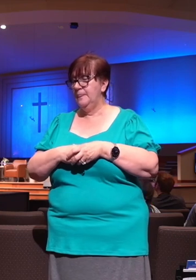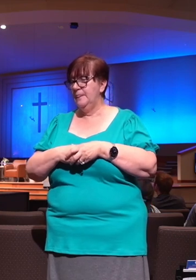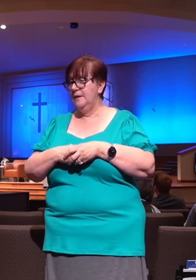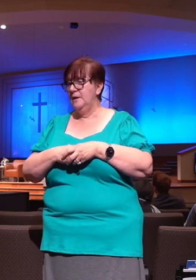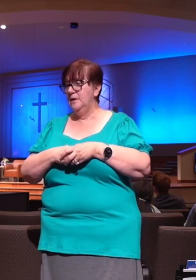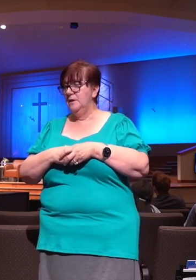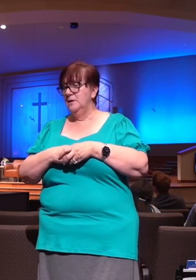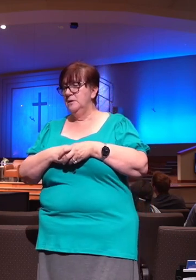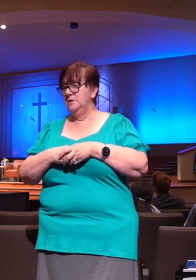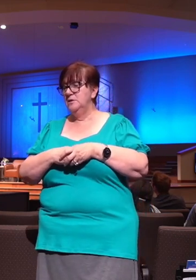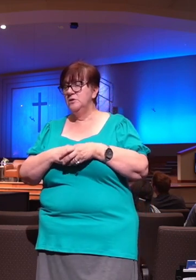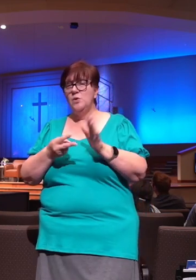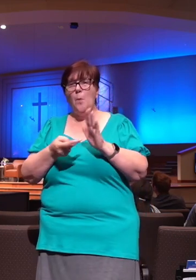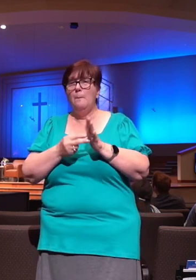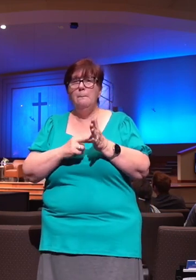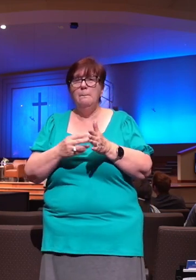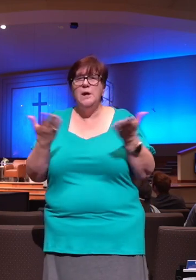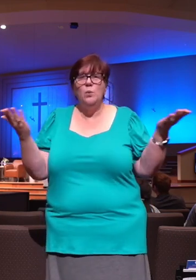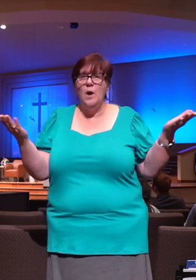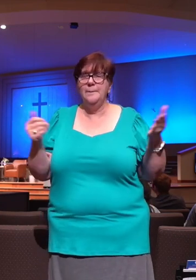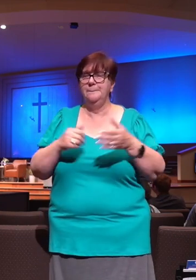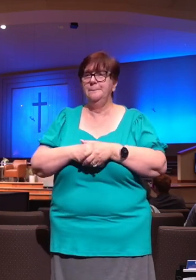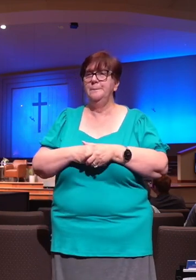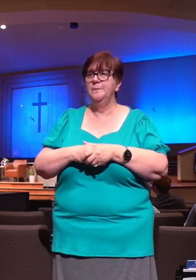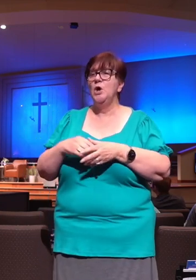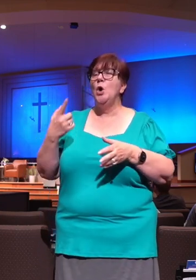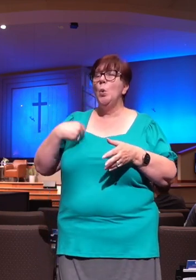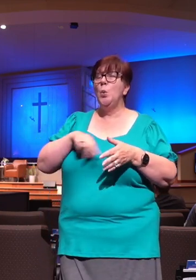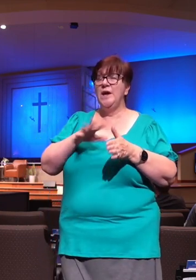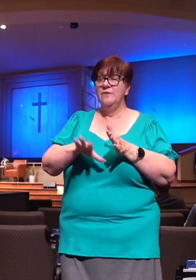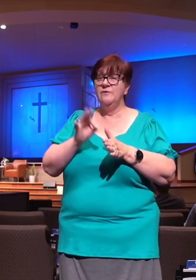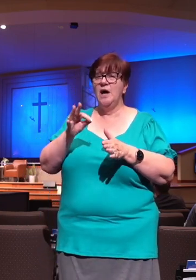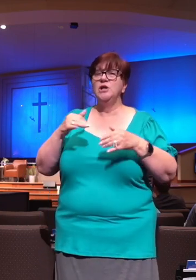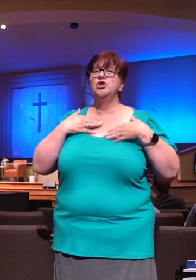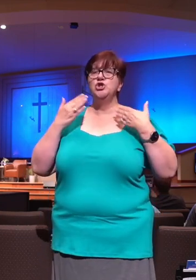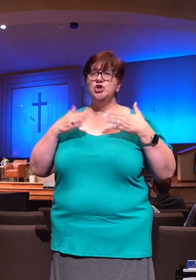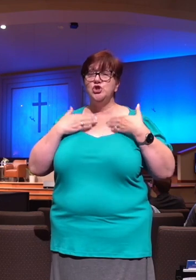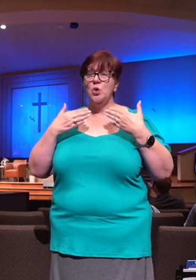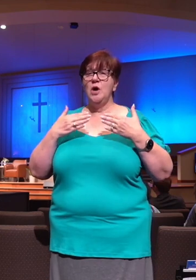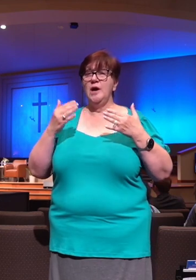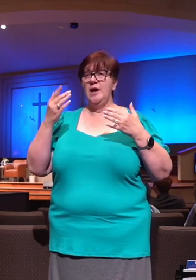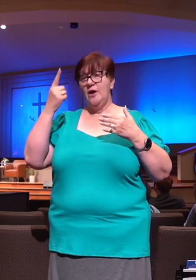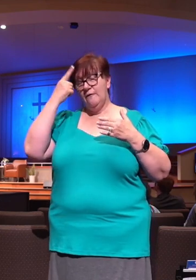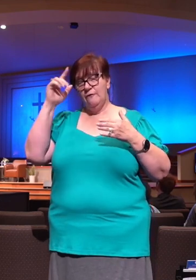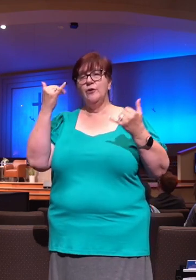we can find joy for today. We can find purpose for today. Look at verse number 11.